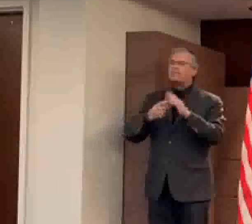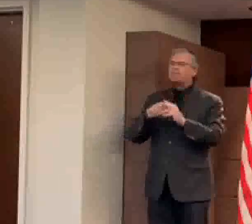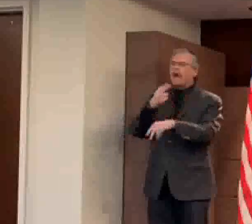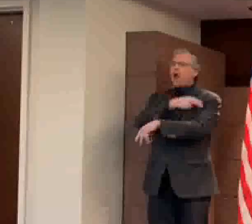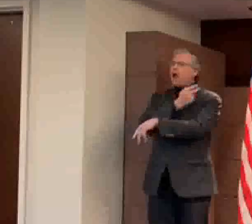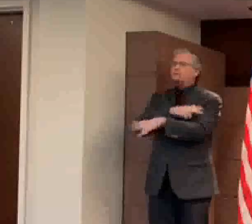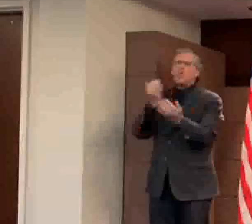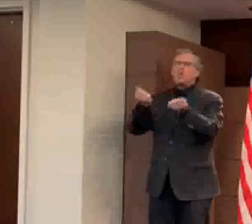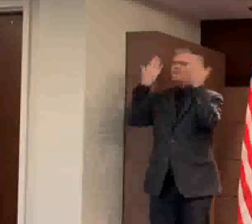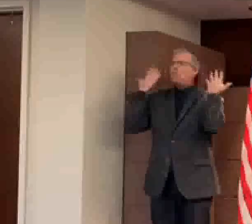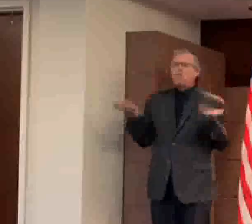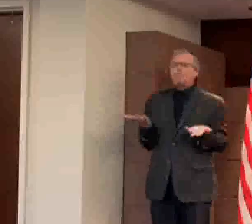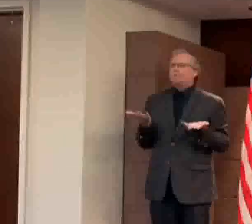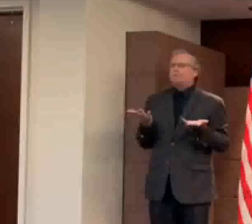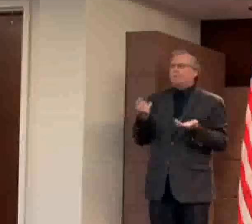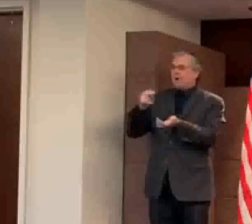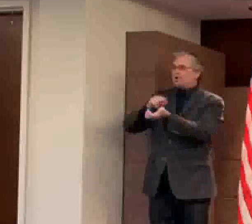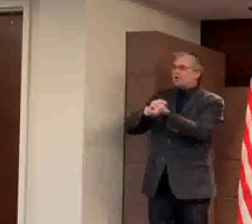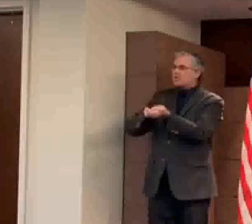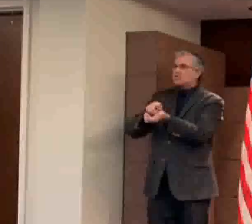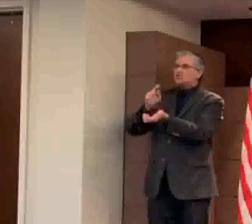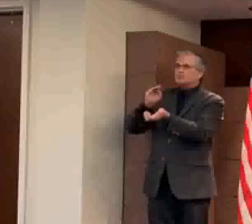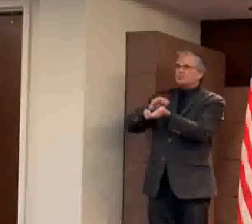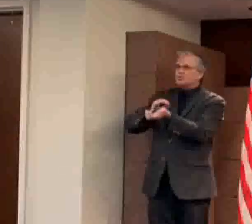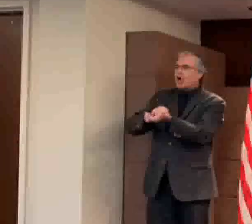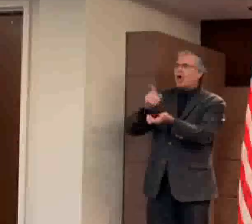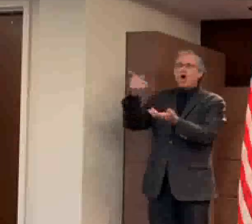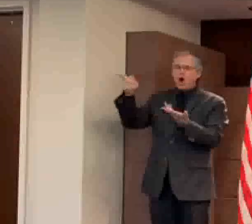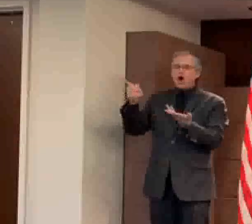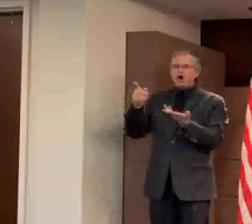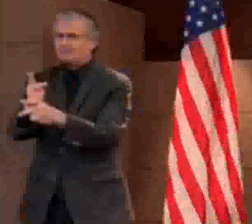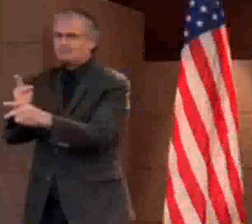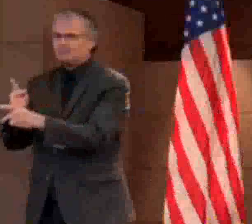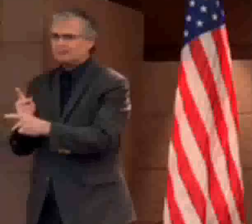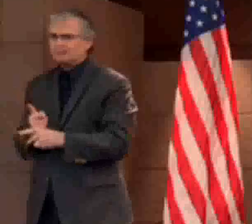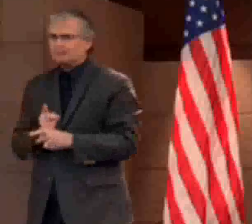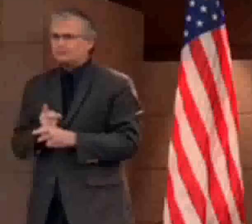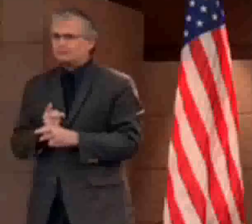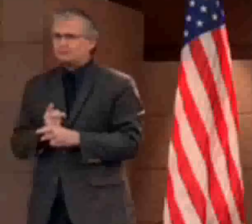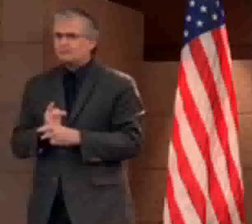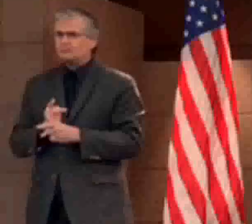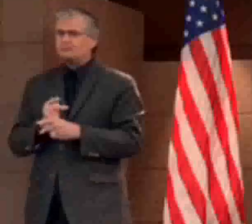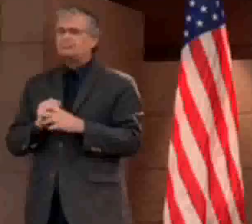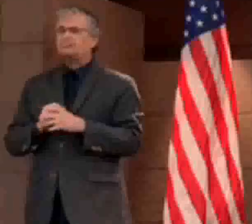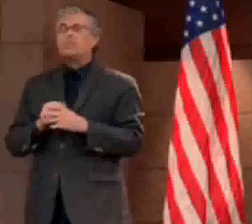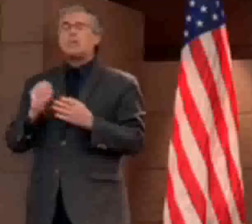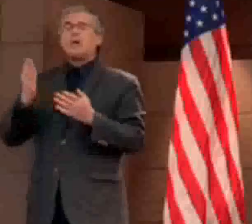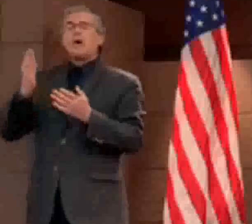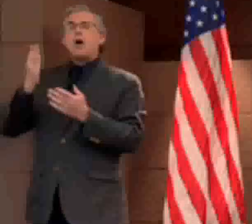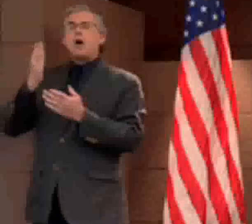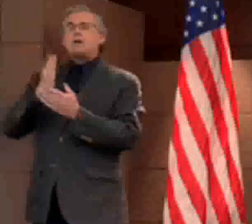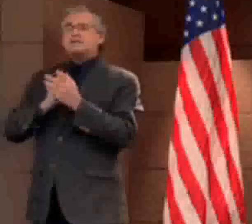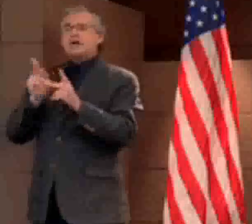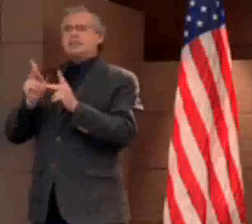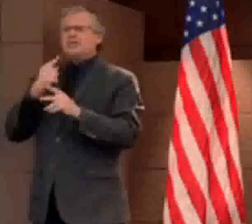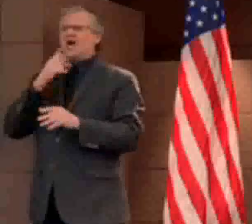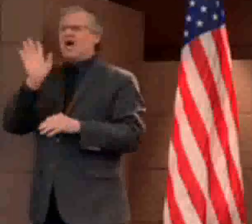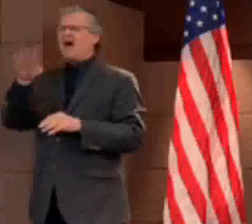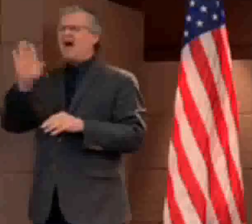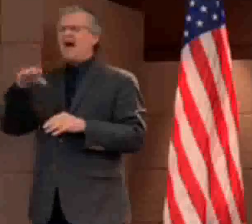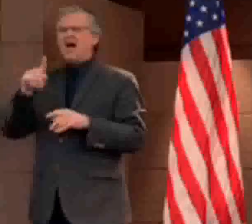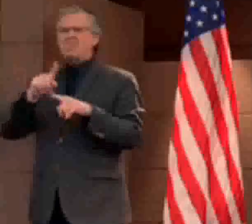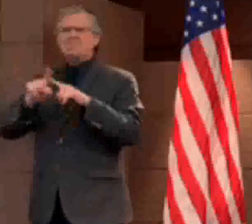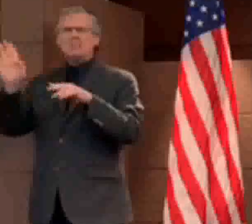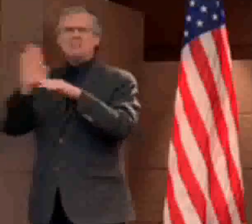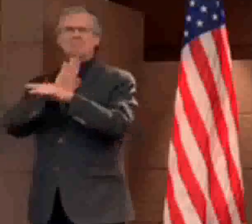a higher risk of exposure, and test the limits of our medical system. Some are saying these actions will devastate our economy. But